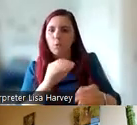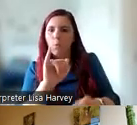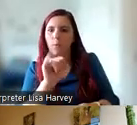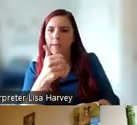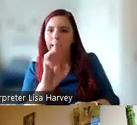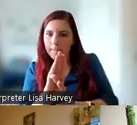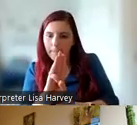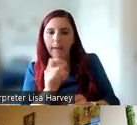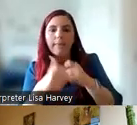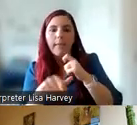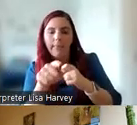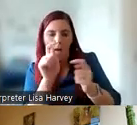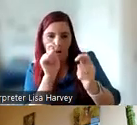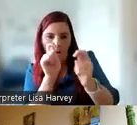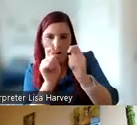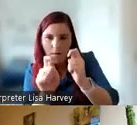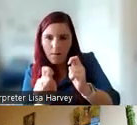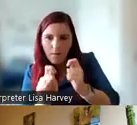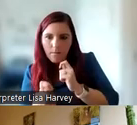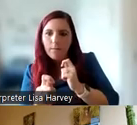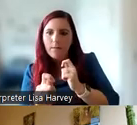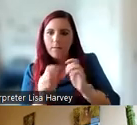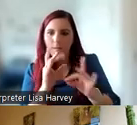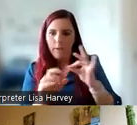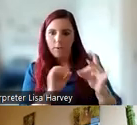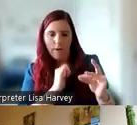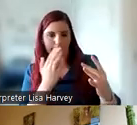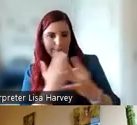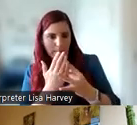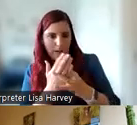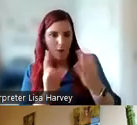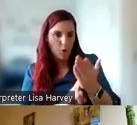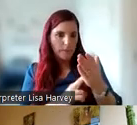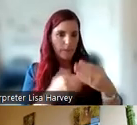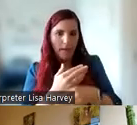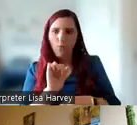to them was implemented if it was deemed acceptable and useful by YAP members.